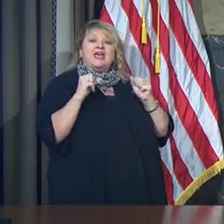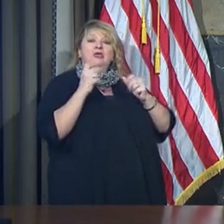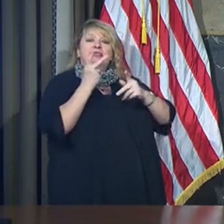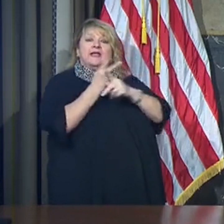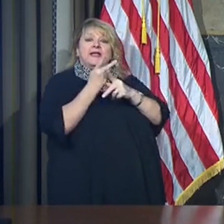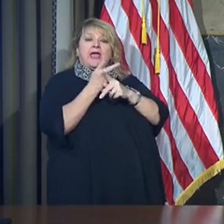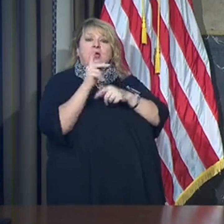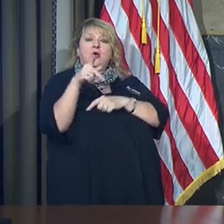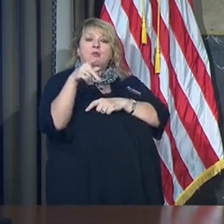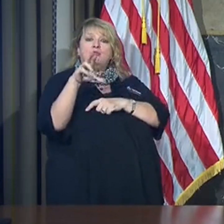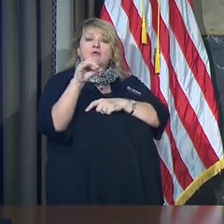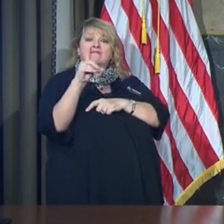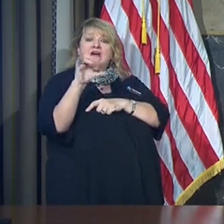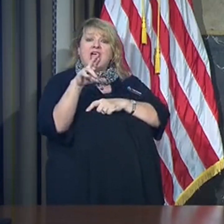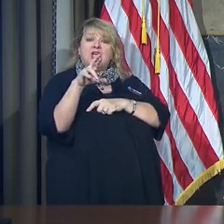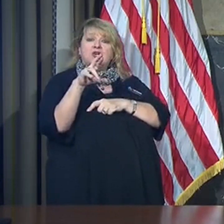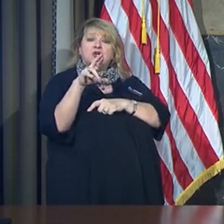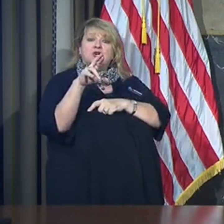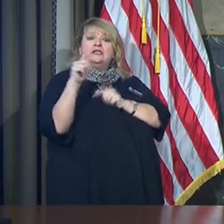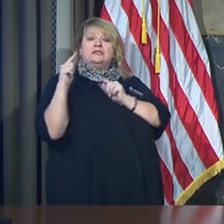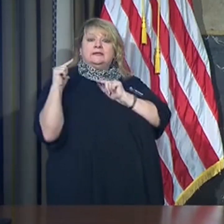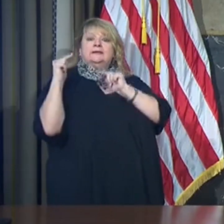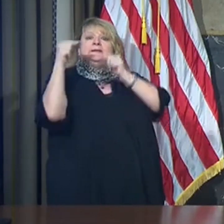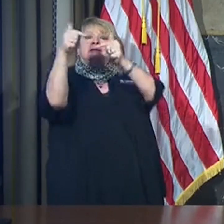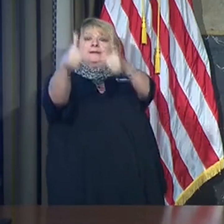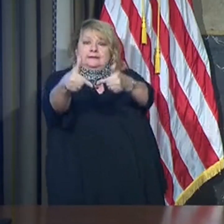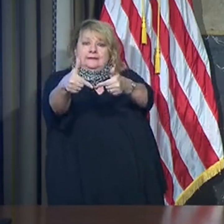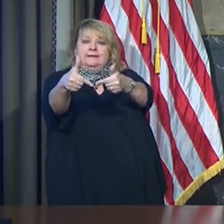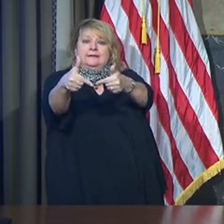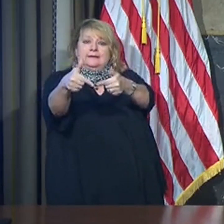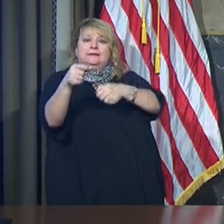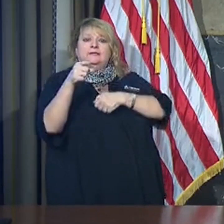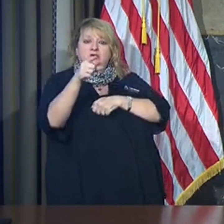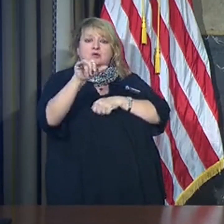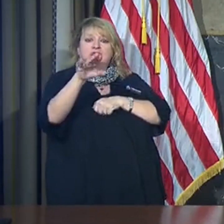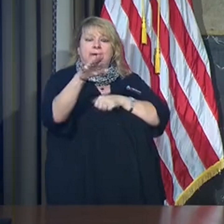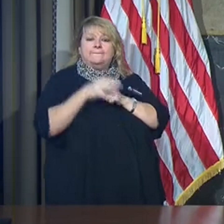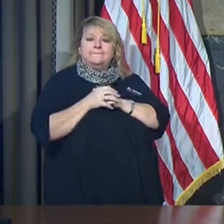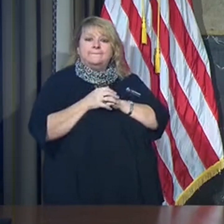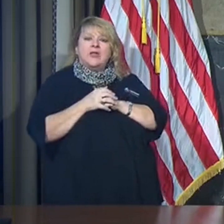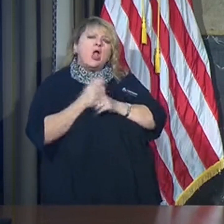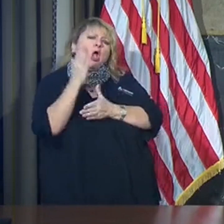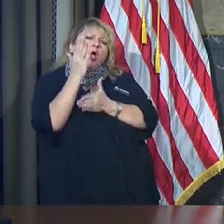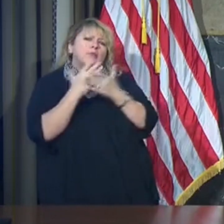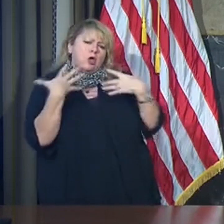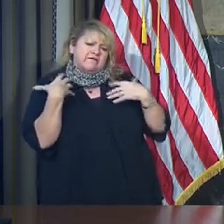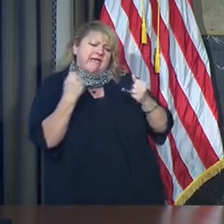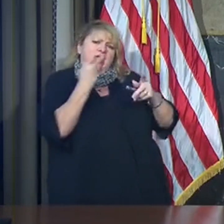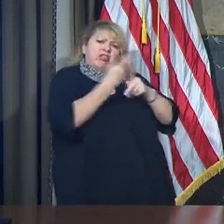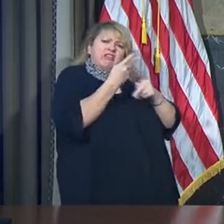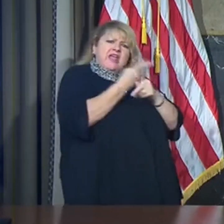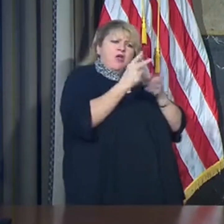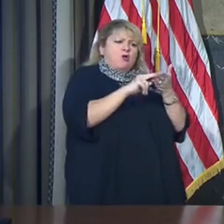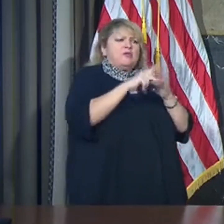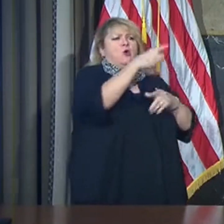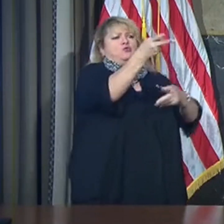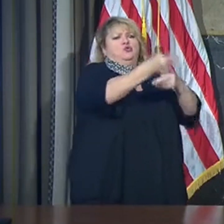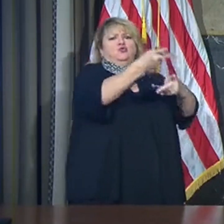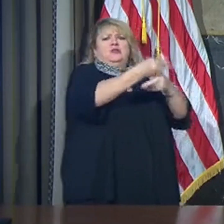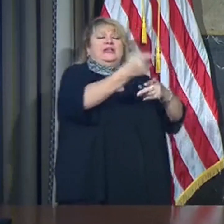You have a job. Part of health care is preventing disease, not just reacting or treating disease.